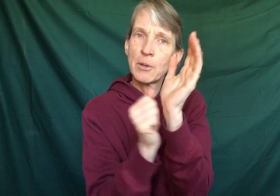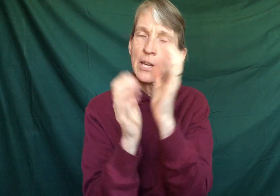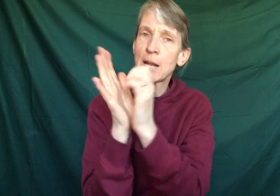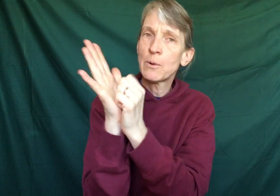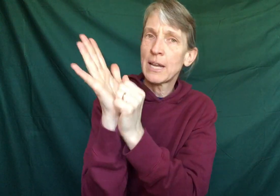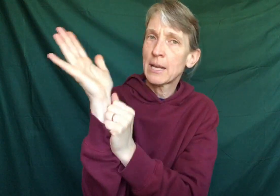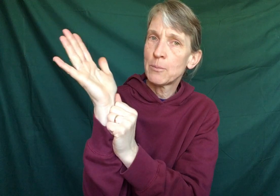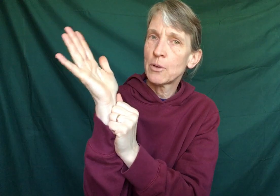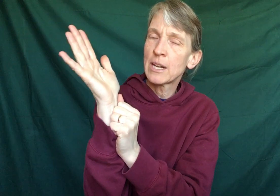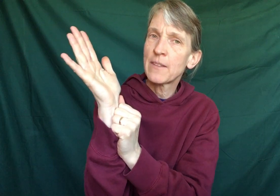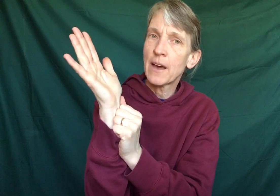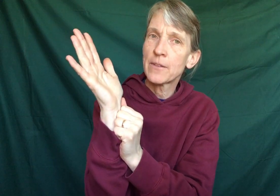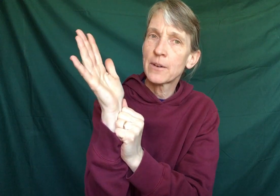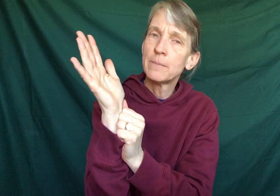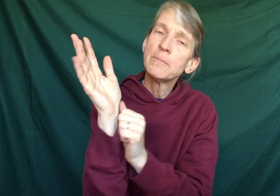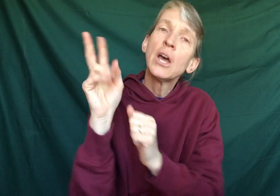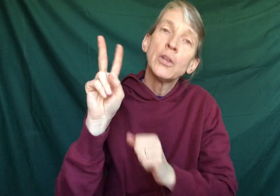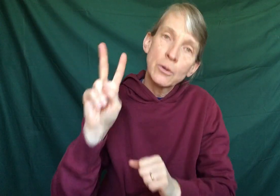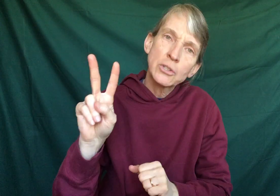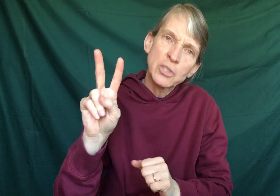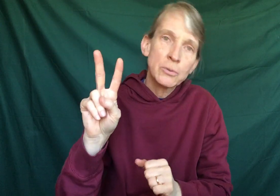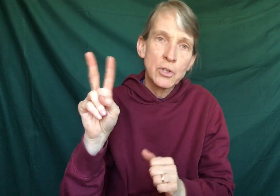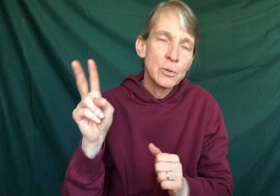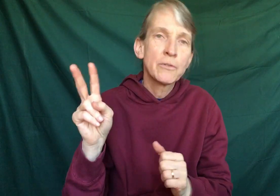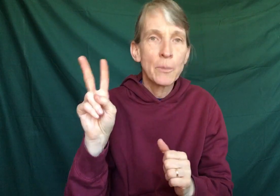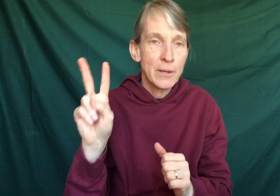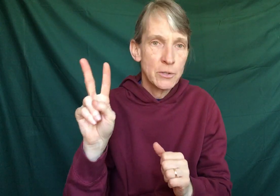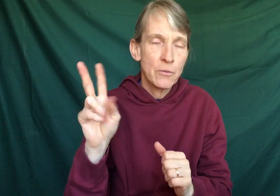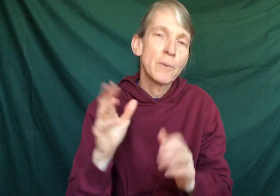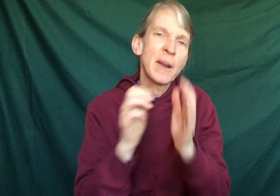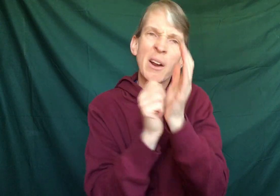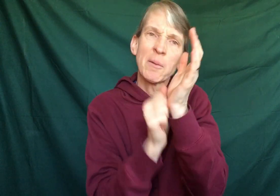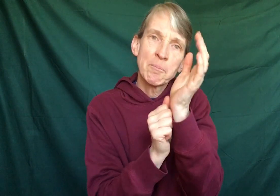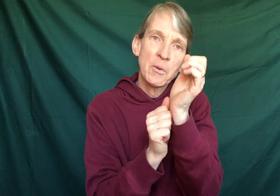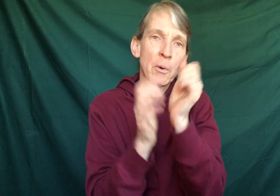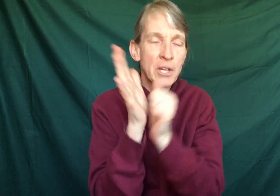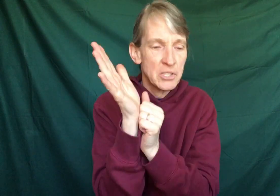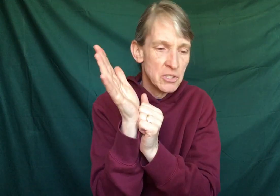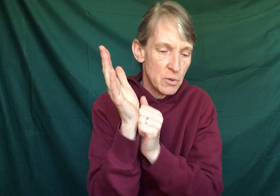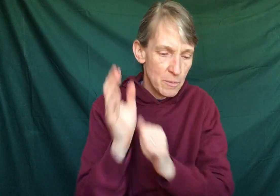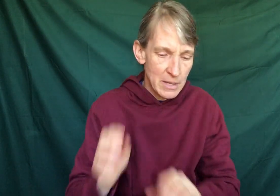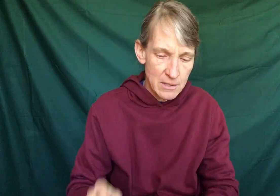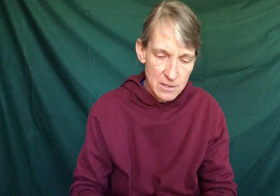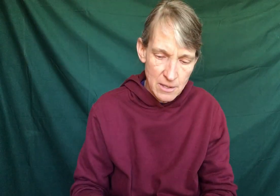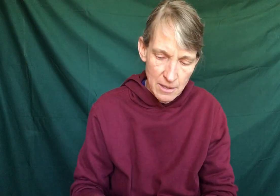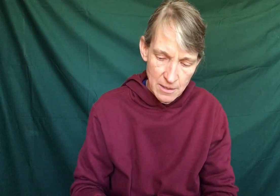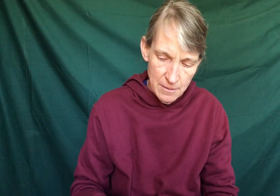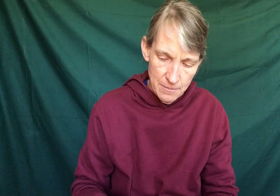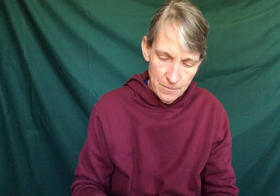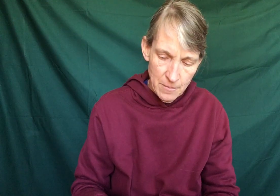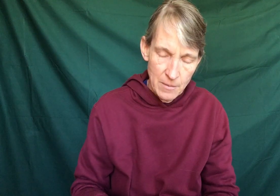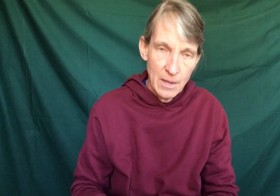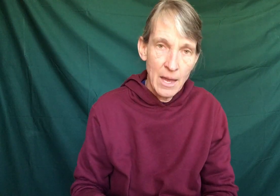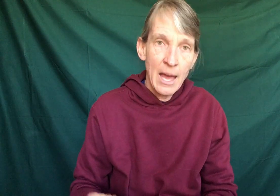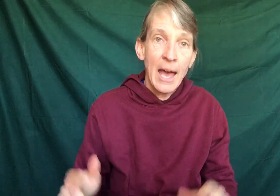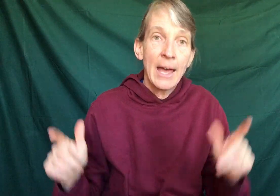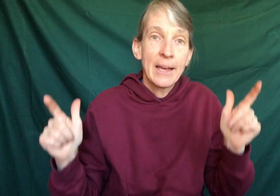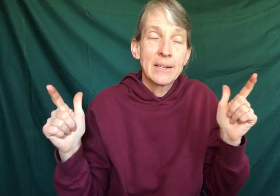pulling it on one hand, pulling it on the other. You could show two if you want to for a pair, or you could just show the mittens. And